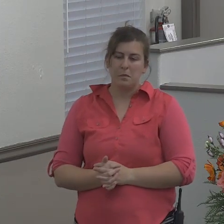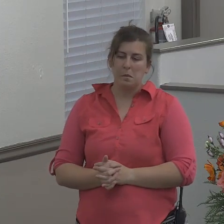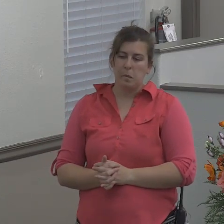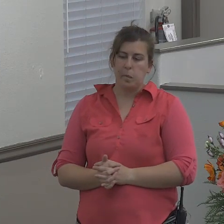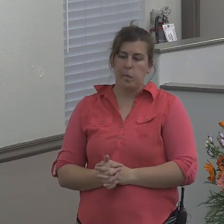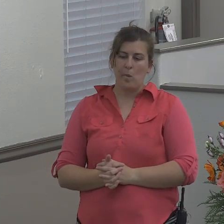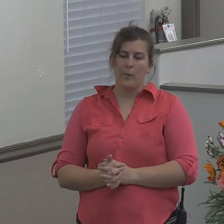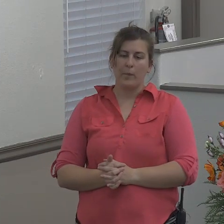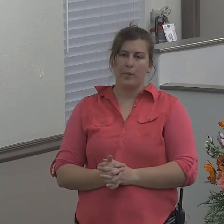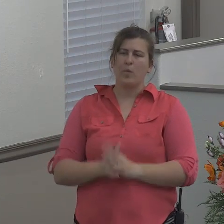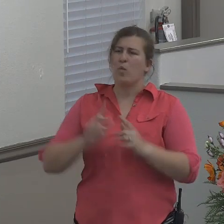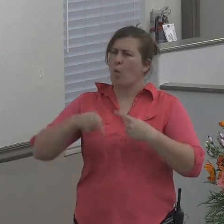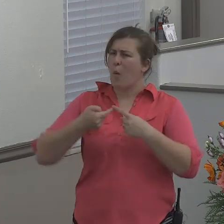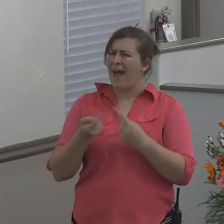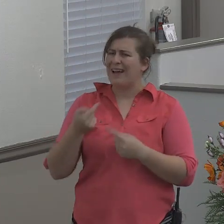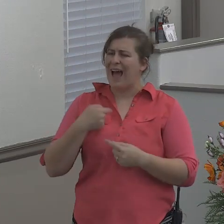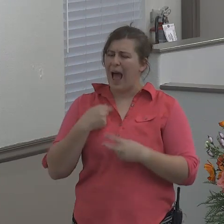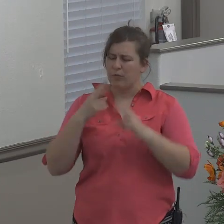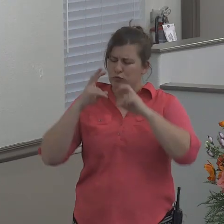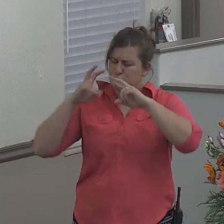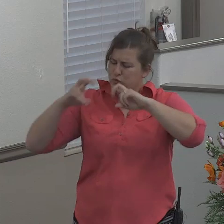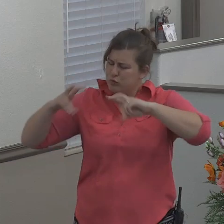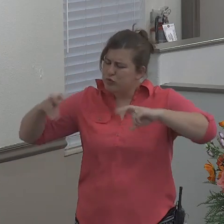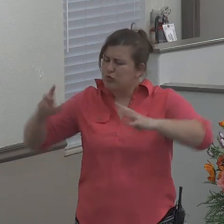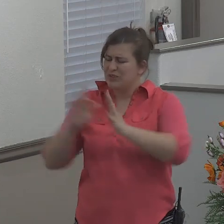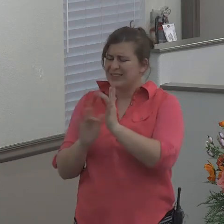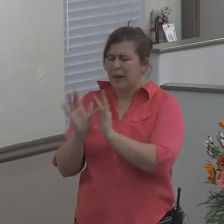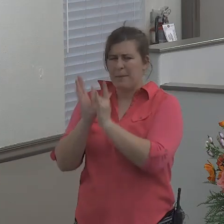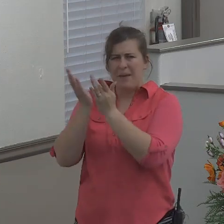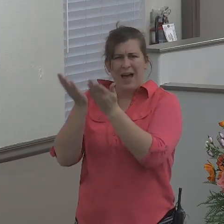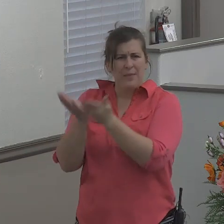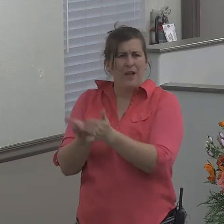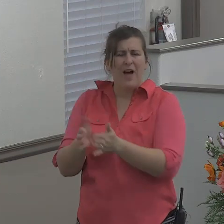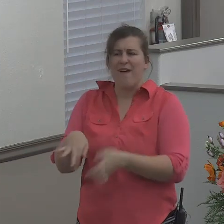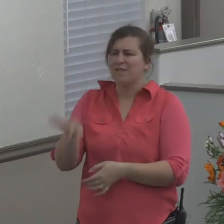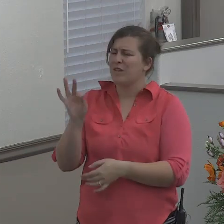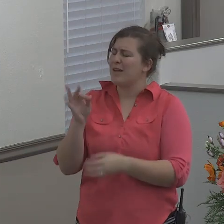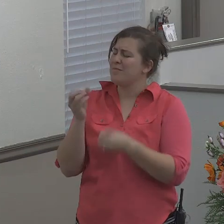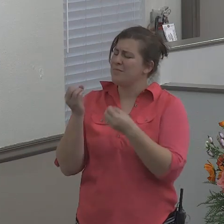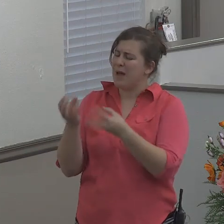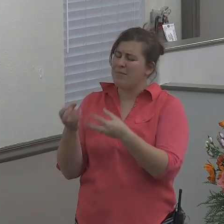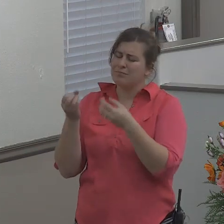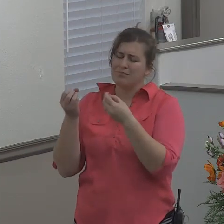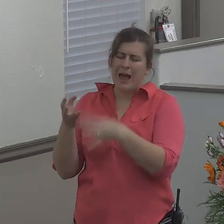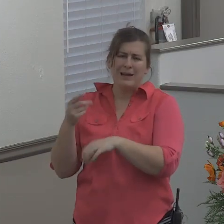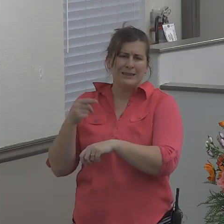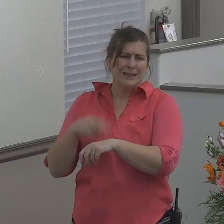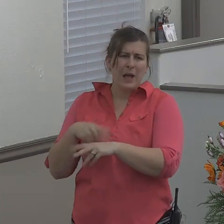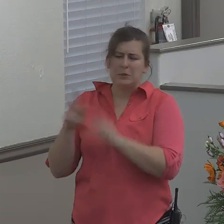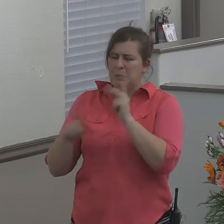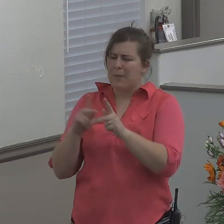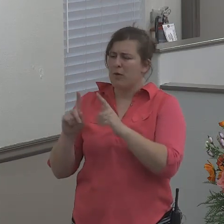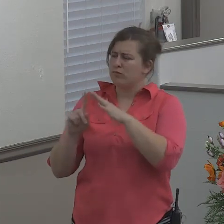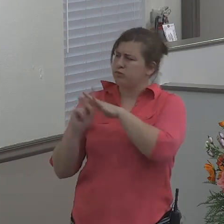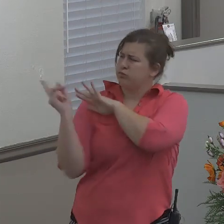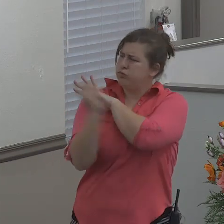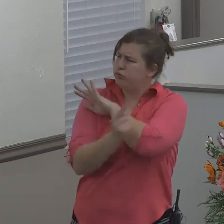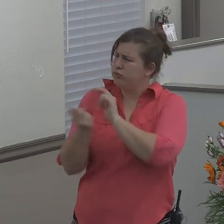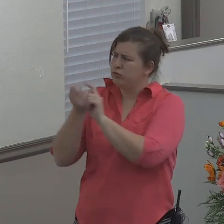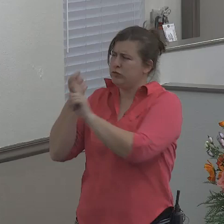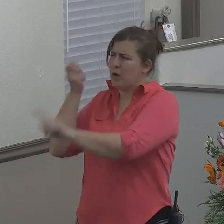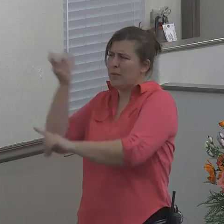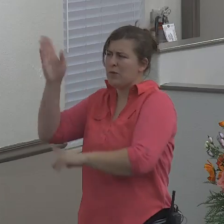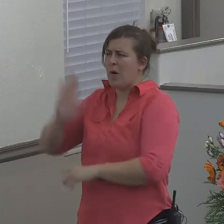When I look throughout the Bible I see many accounts where people have run away from God for